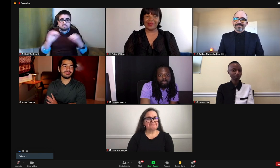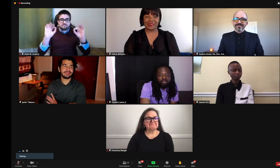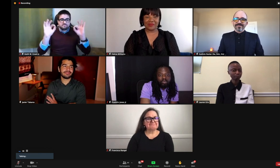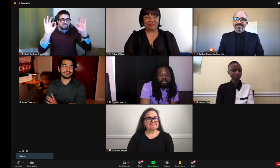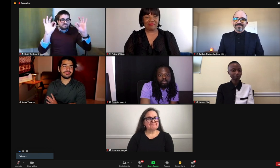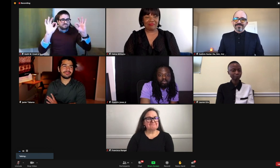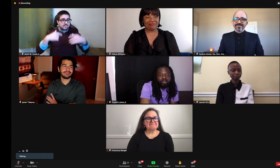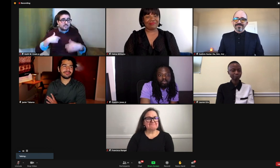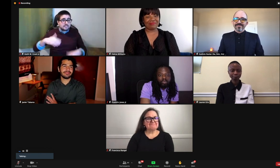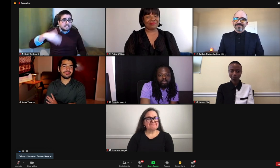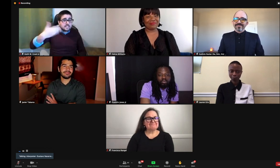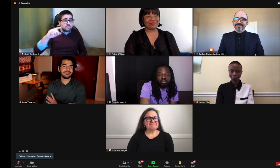Anything anyone would like to add?